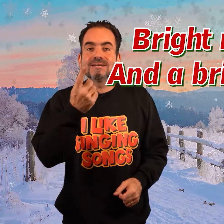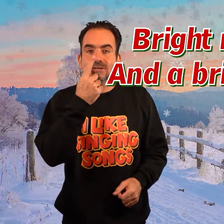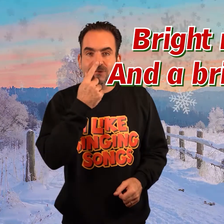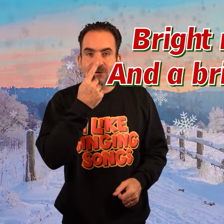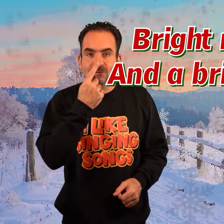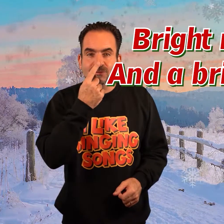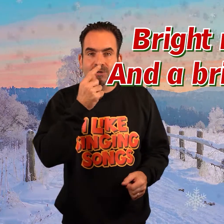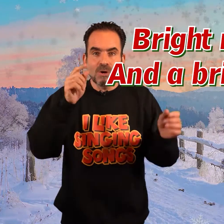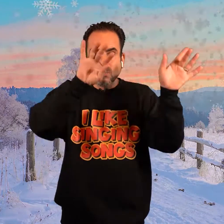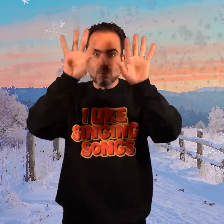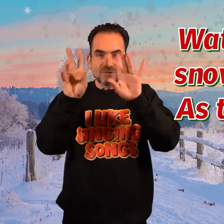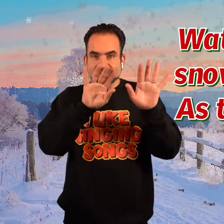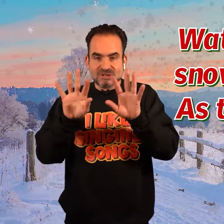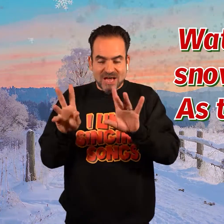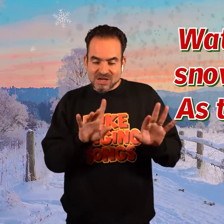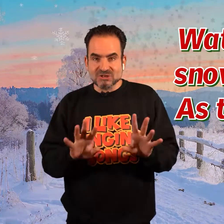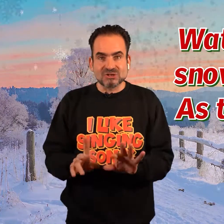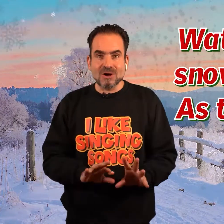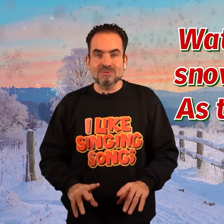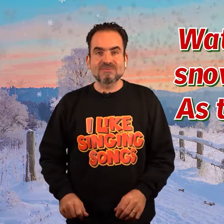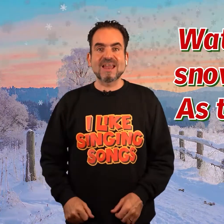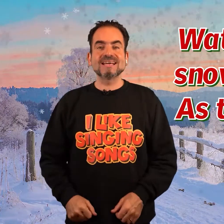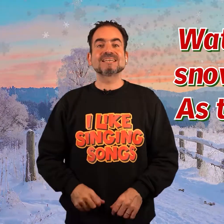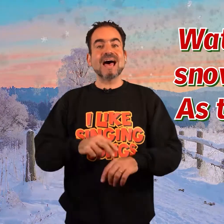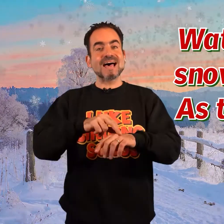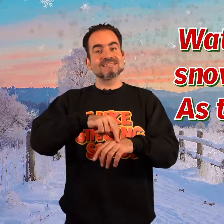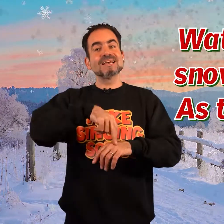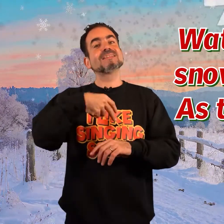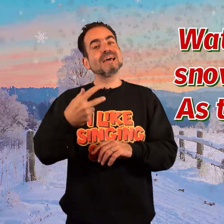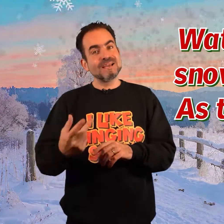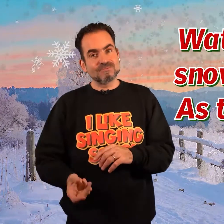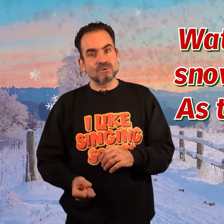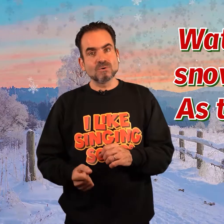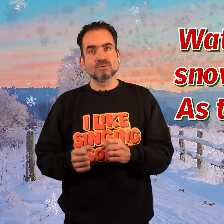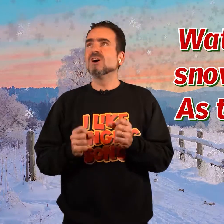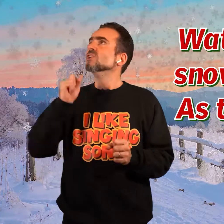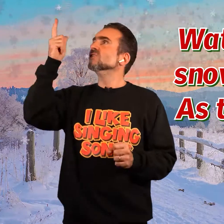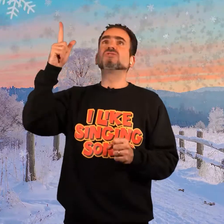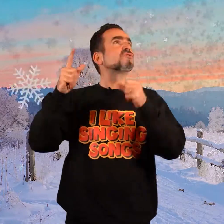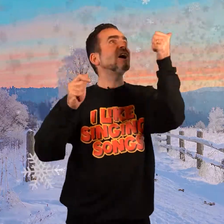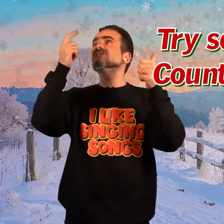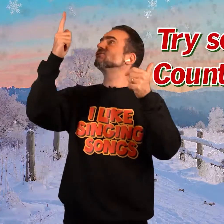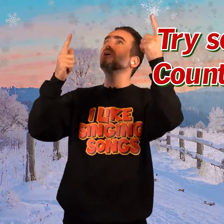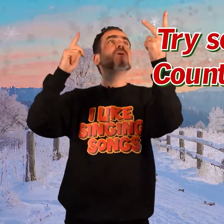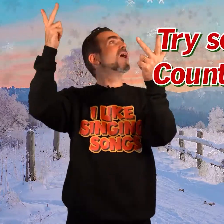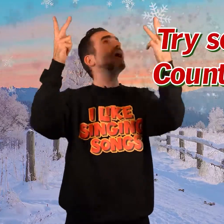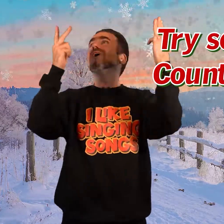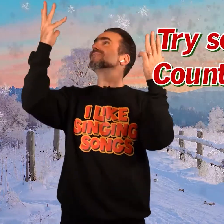nose. Watch the snowflakes as they fall. Try so hard